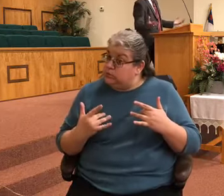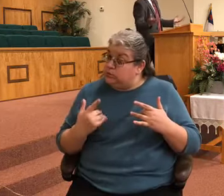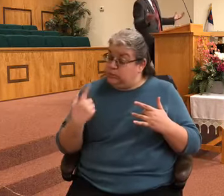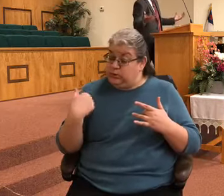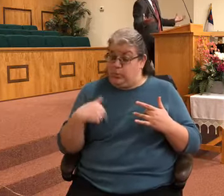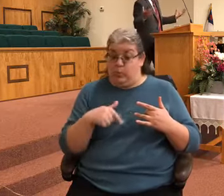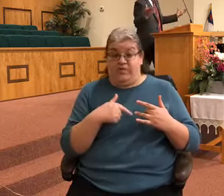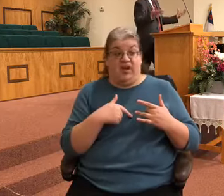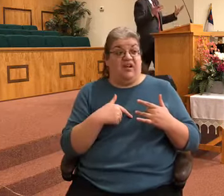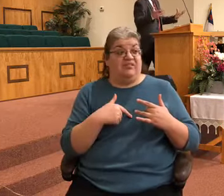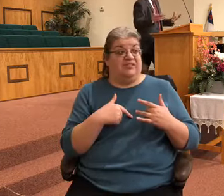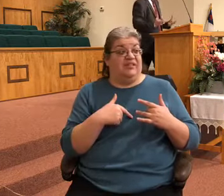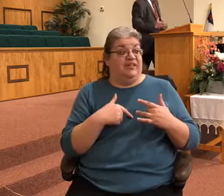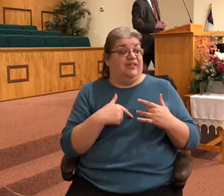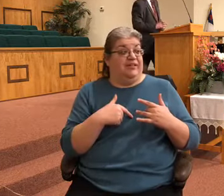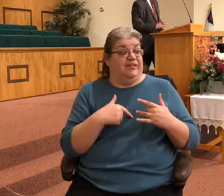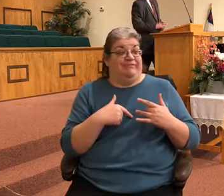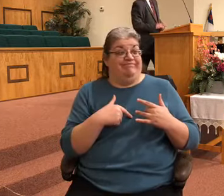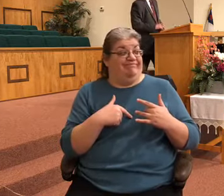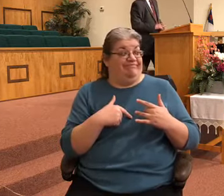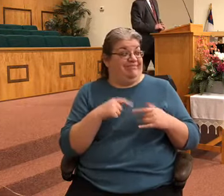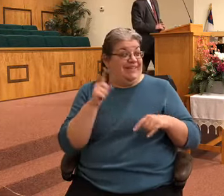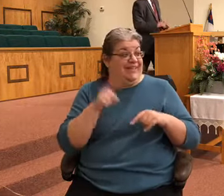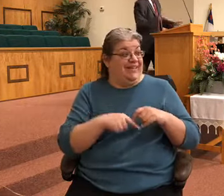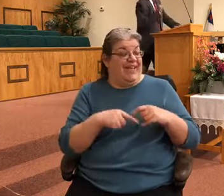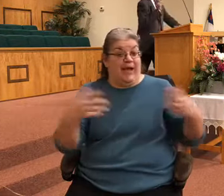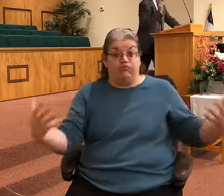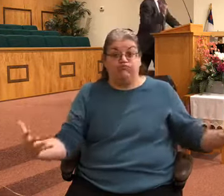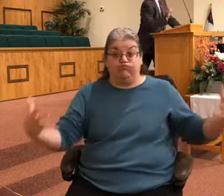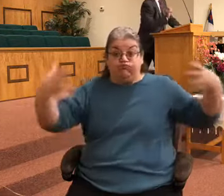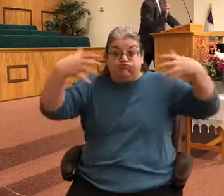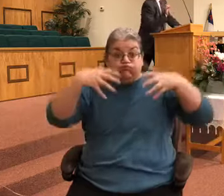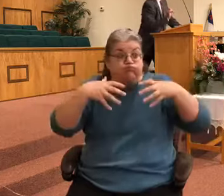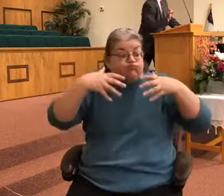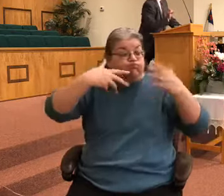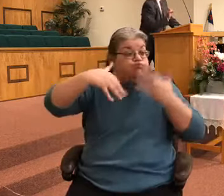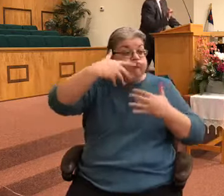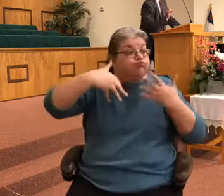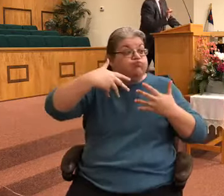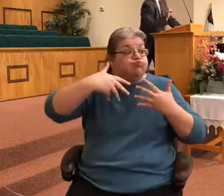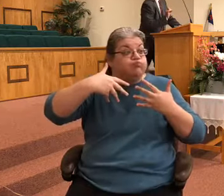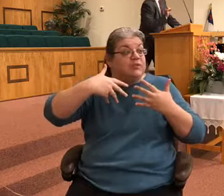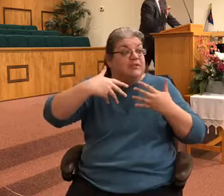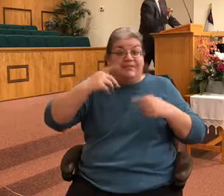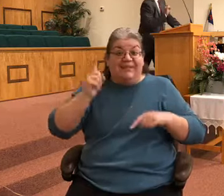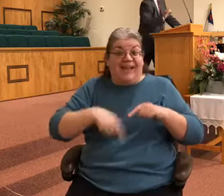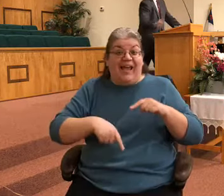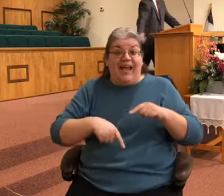able to have church fellowship is how easy it is to backslide.